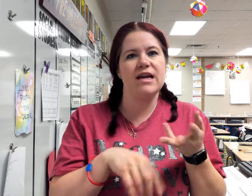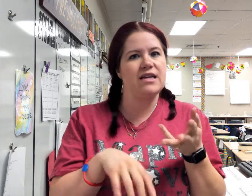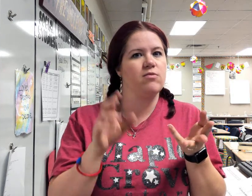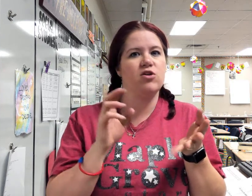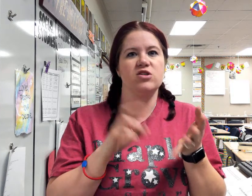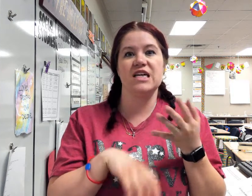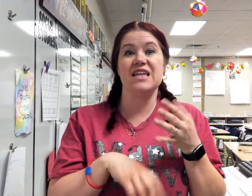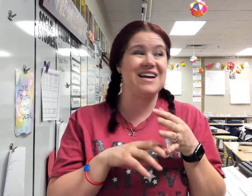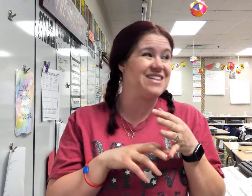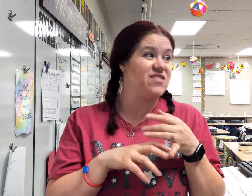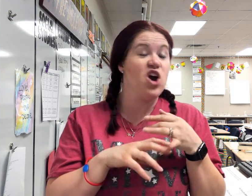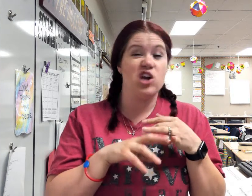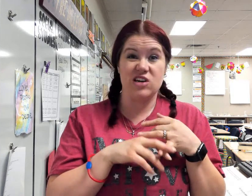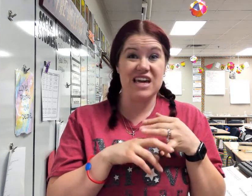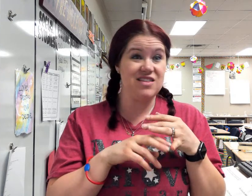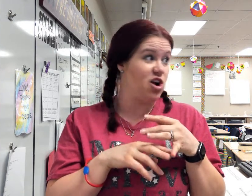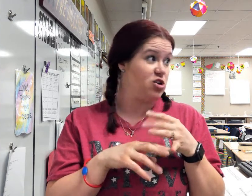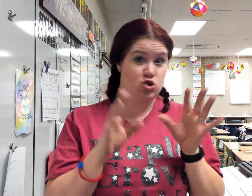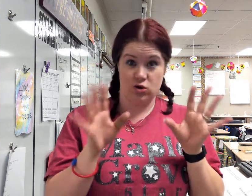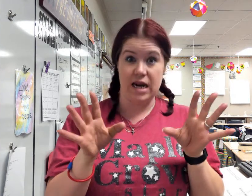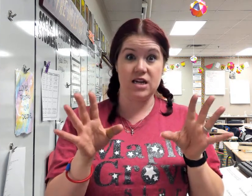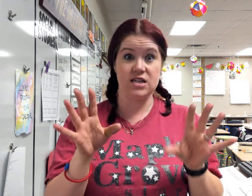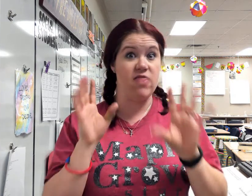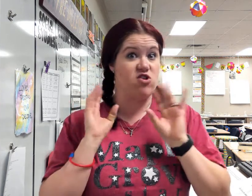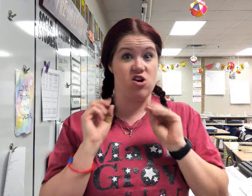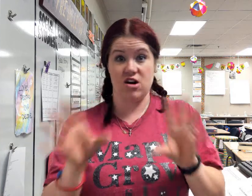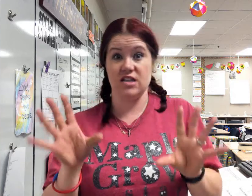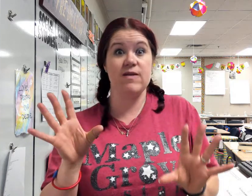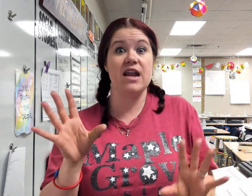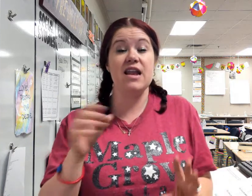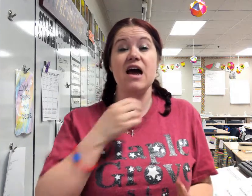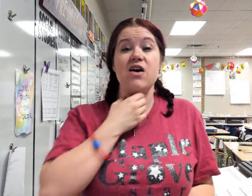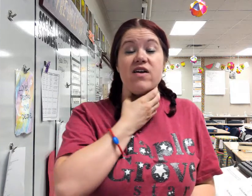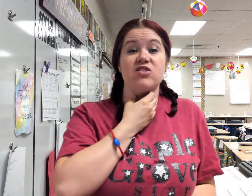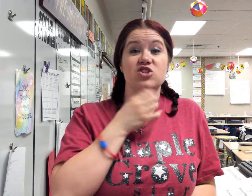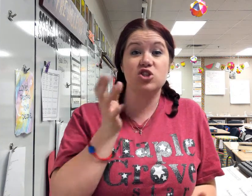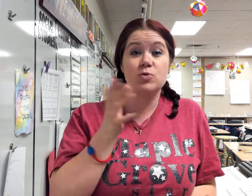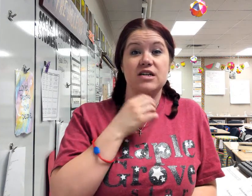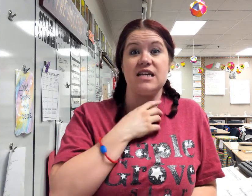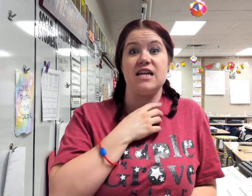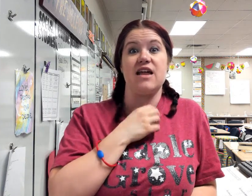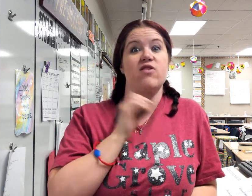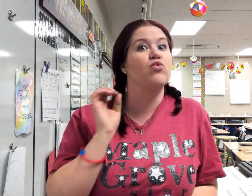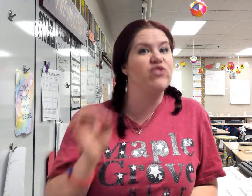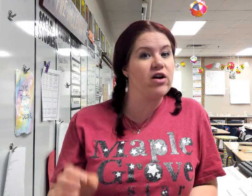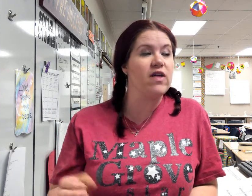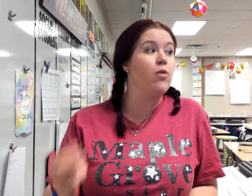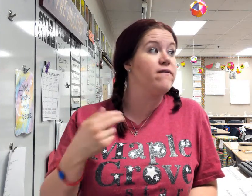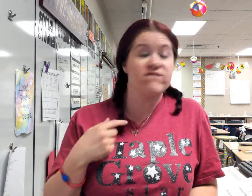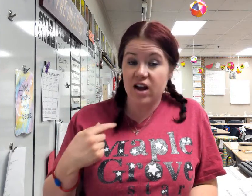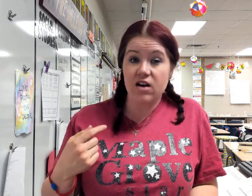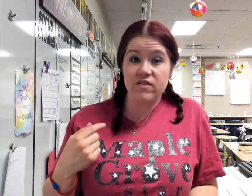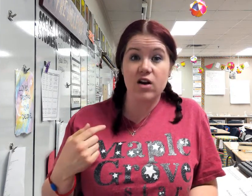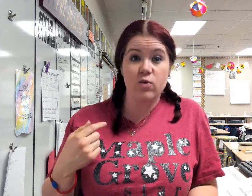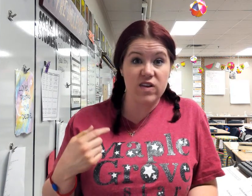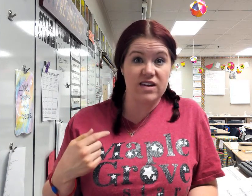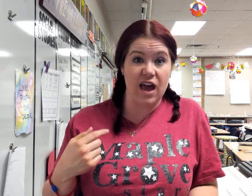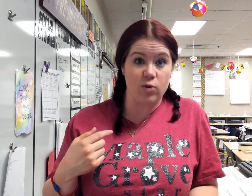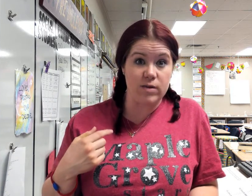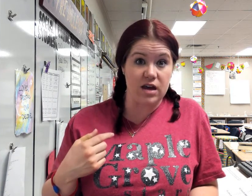laying down mulch, any of that kind of stuff, your kids are trained and they're awesome at it now and they're super excited and they're very, they were very, very willing to help me.